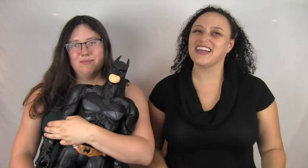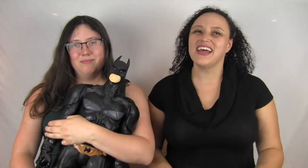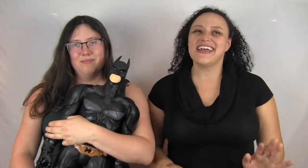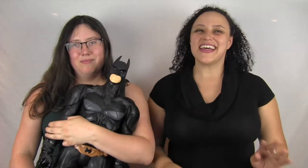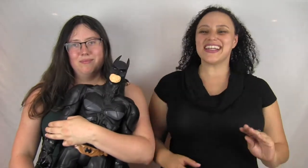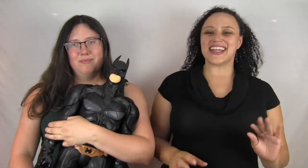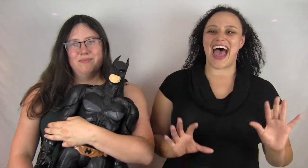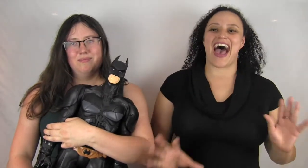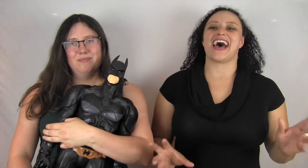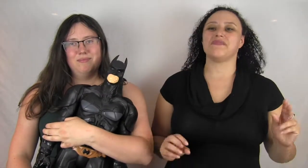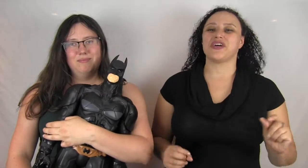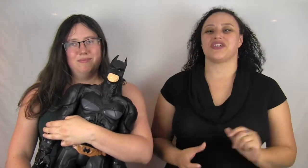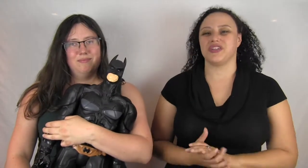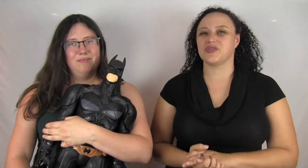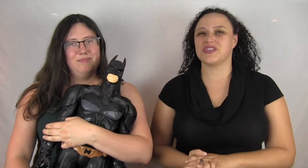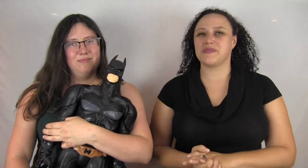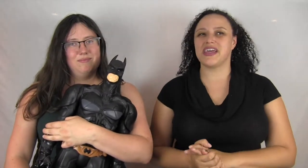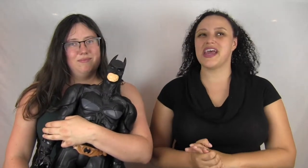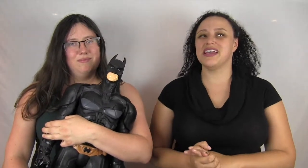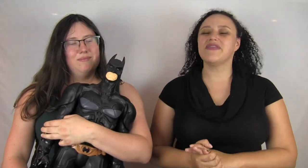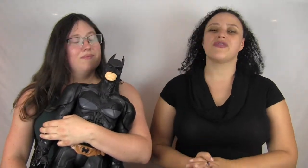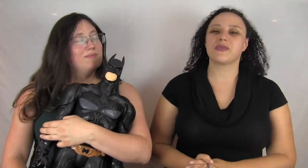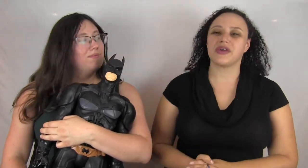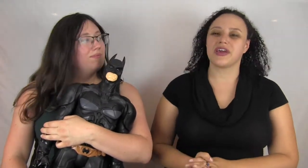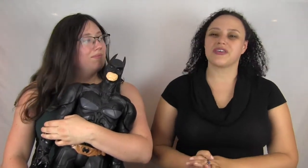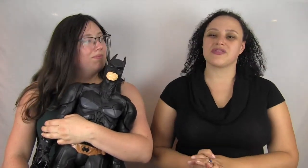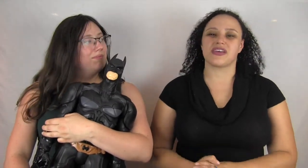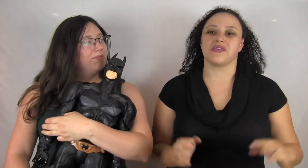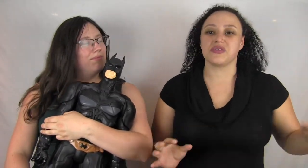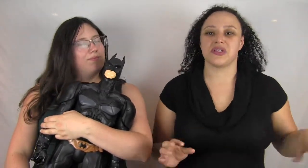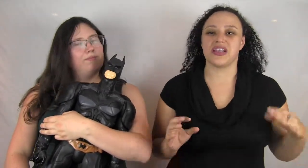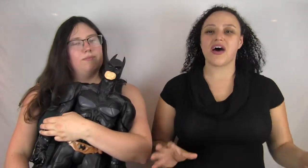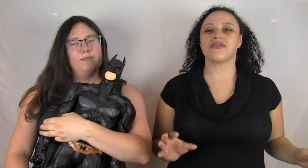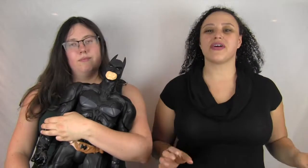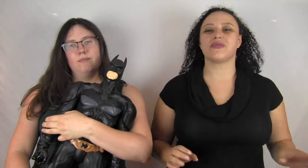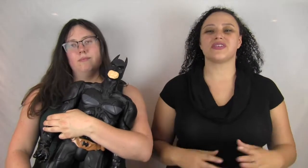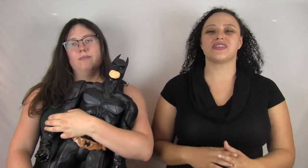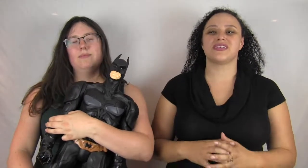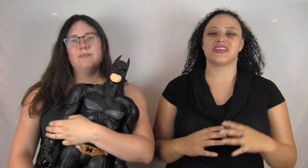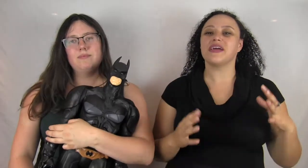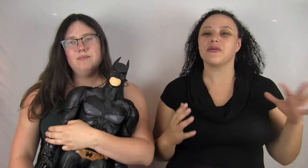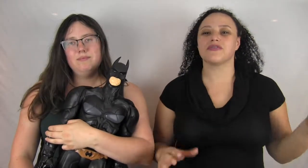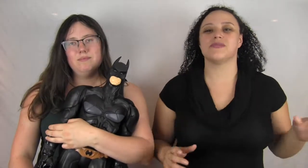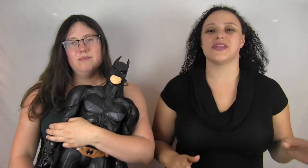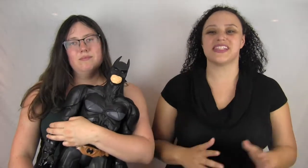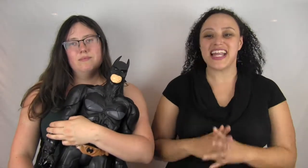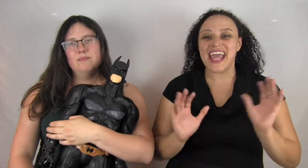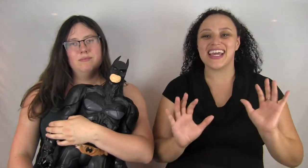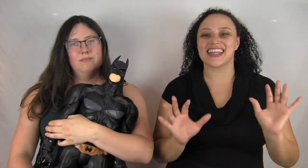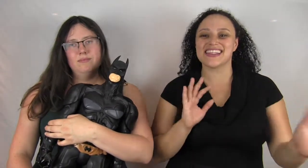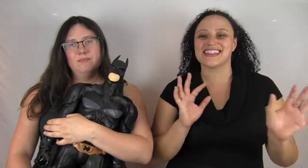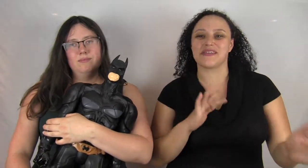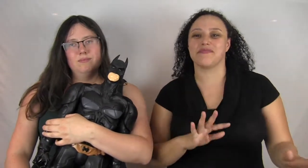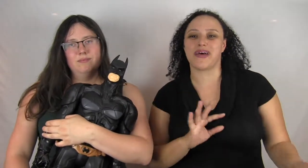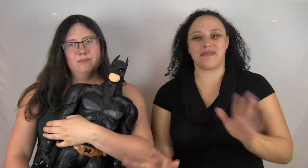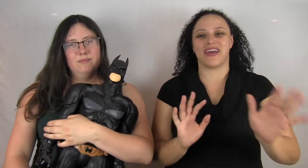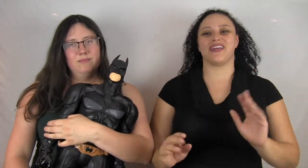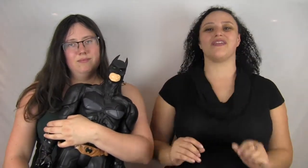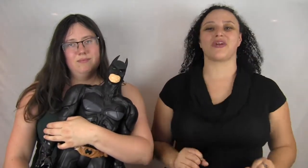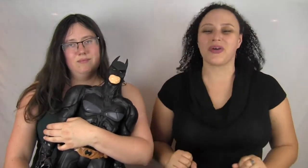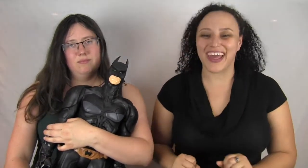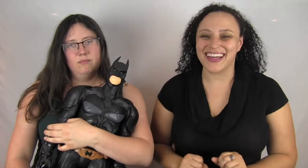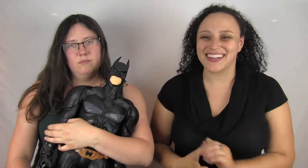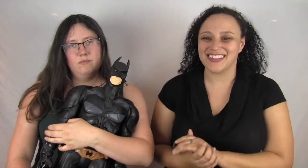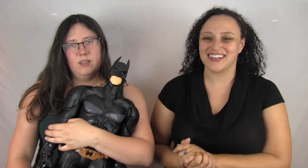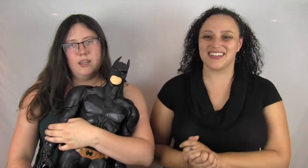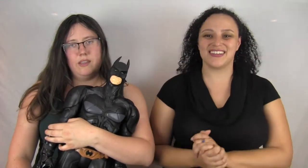Diane. They didn't add much interest to me, and even familiar characters like Lucien and Alfred were just signposts me that said, Hey, this is a Batman